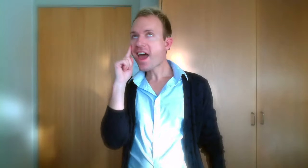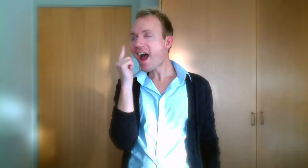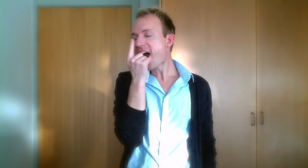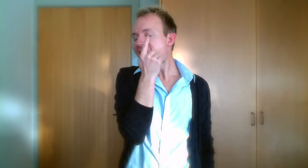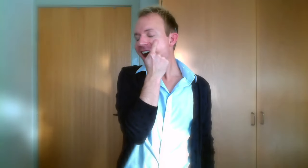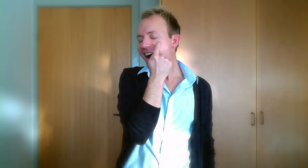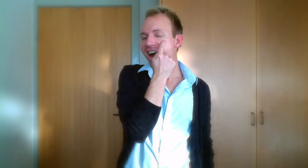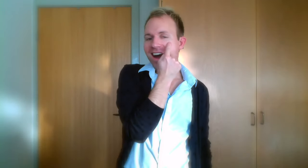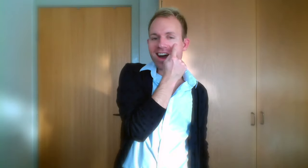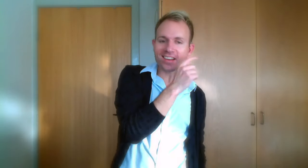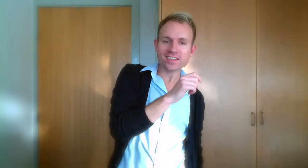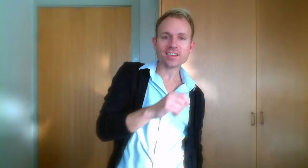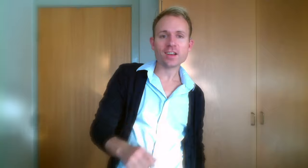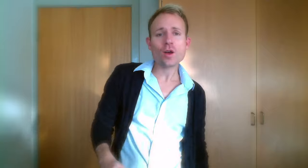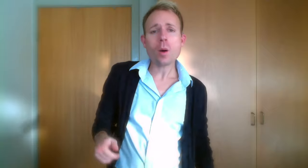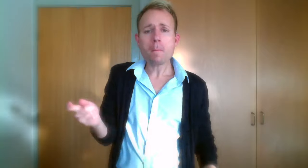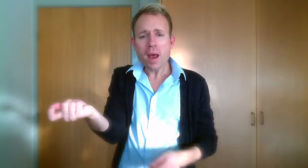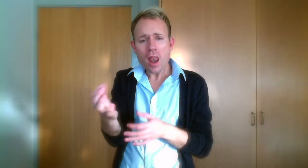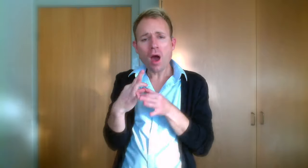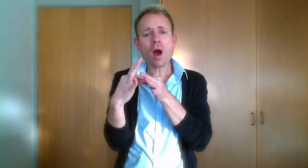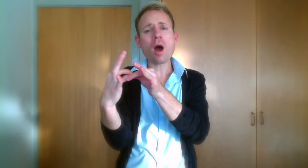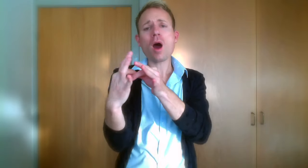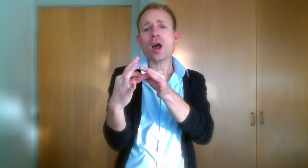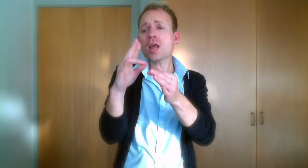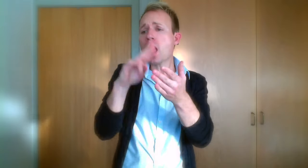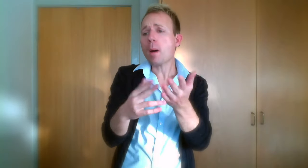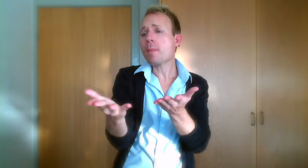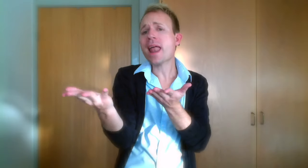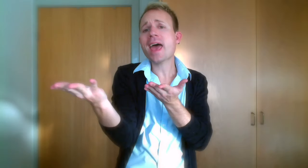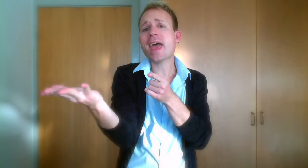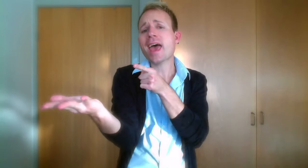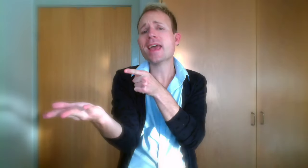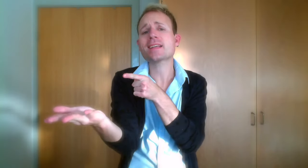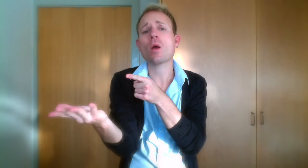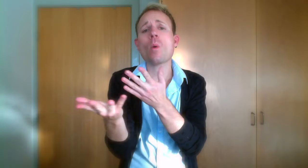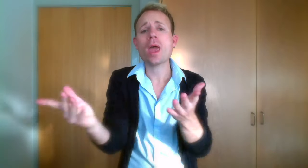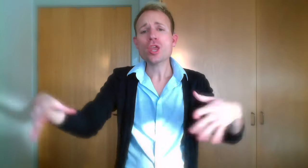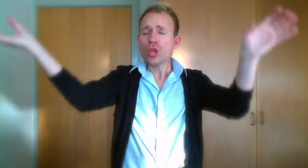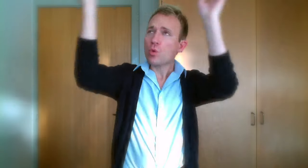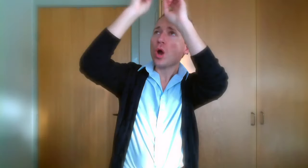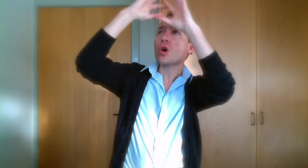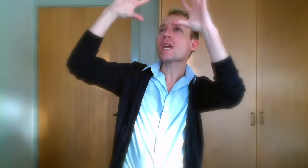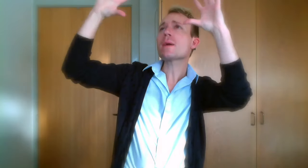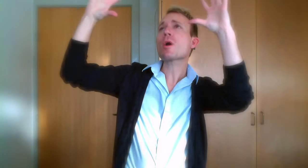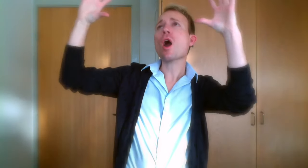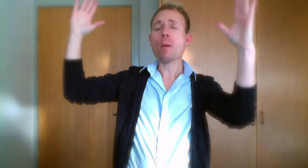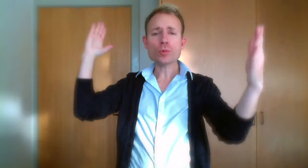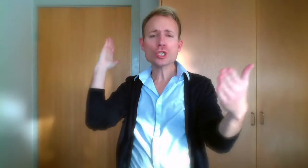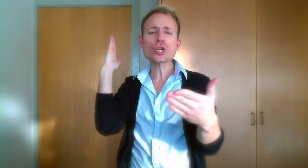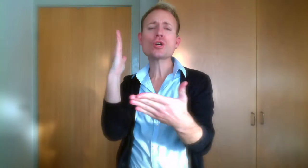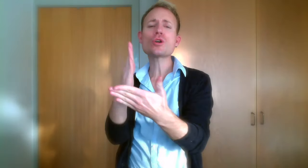eyes You belong in a place where dreams can come true